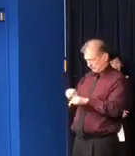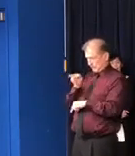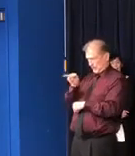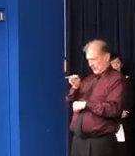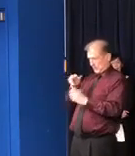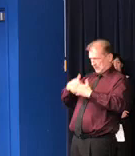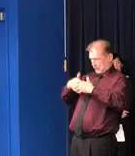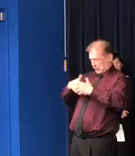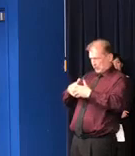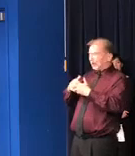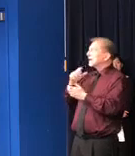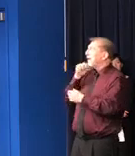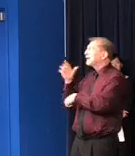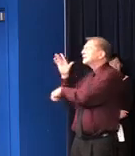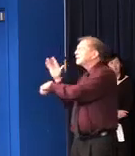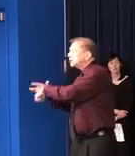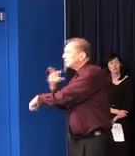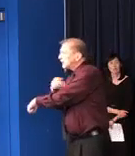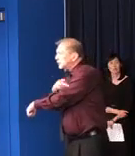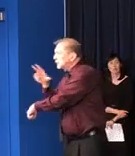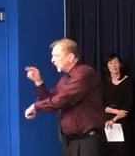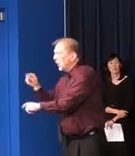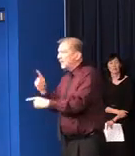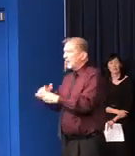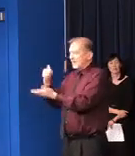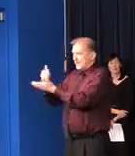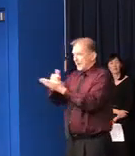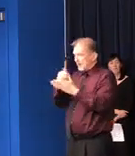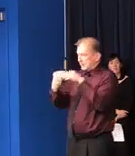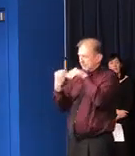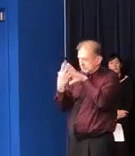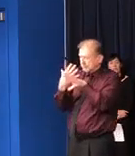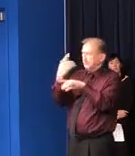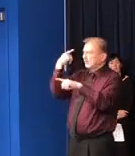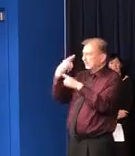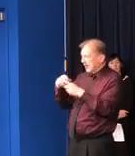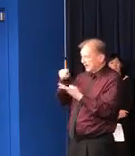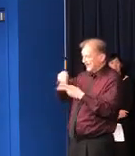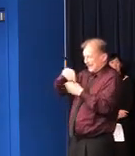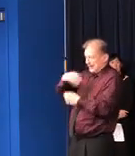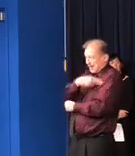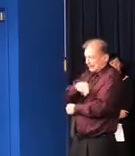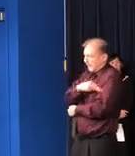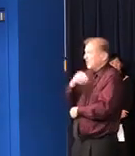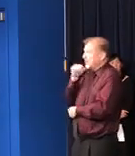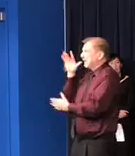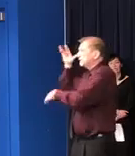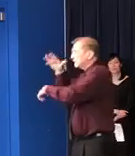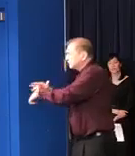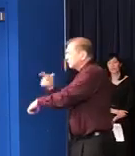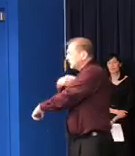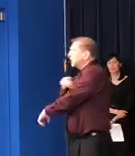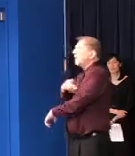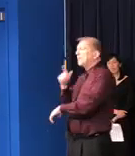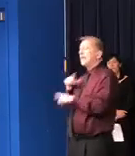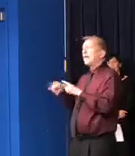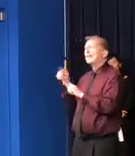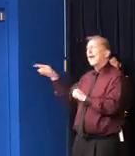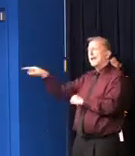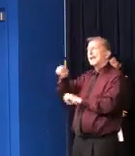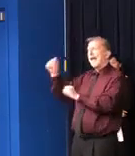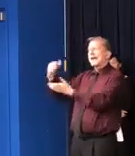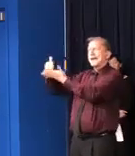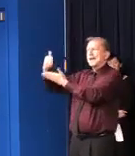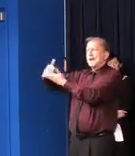direct care to organization to telehealth, I mean, there's quite a range of options that these different professionals could help in the